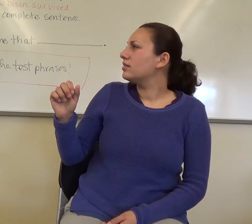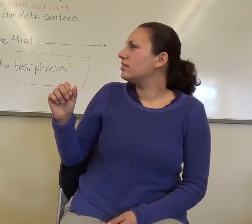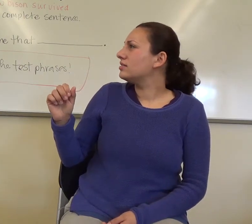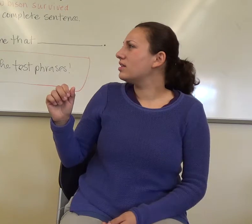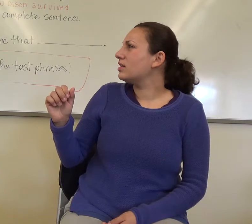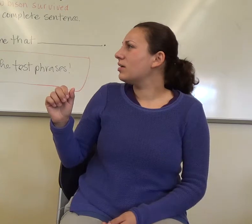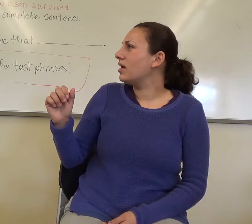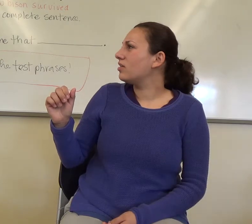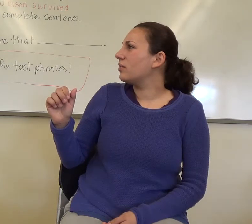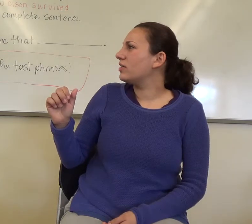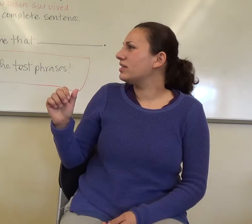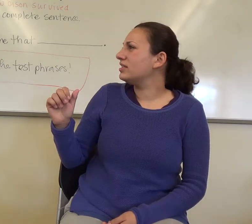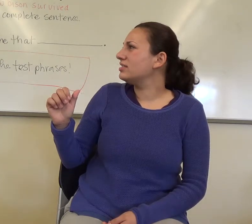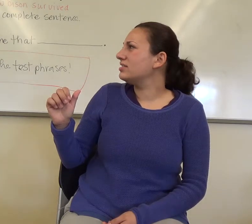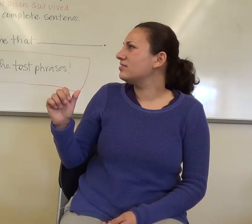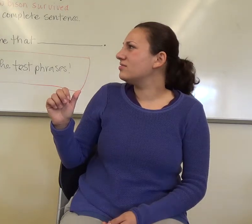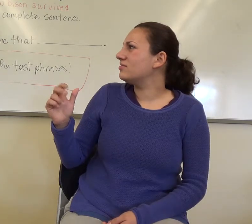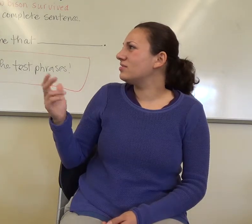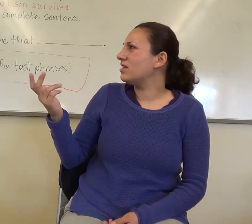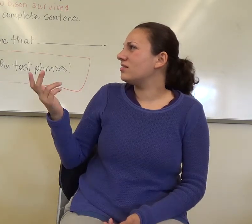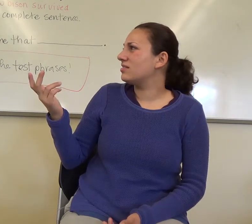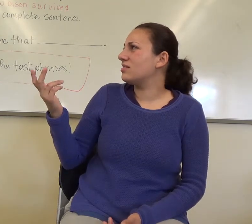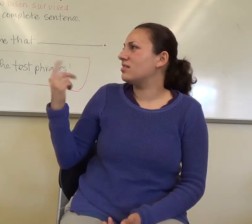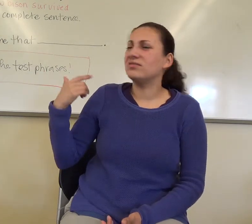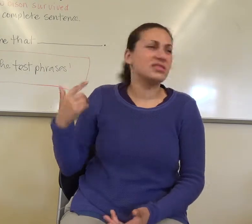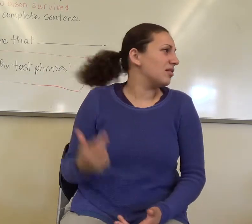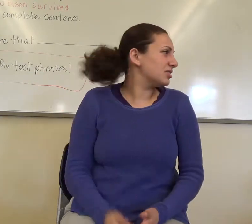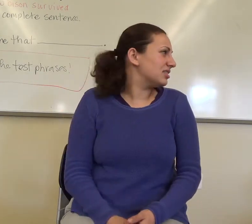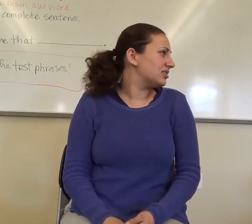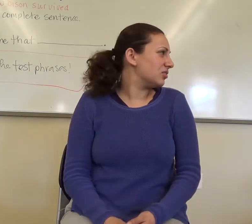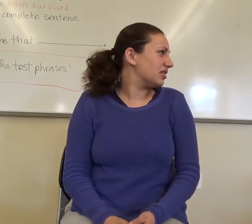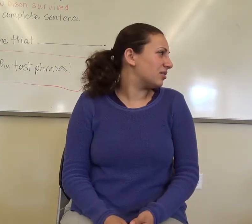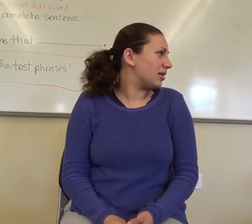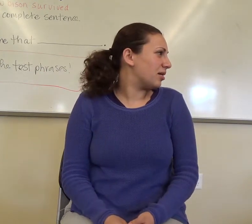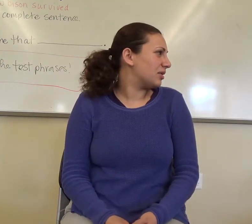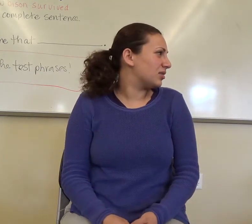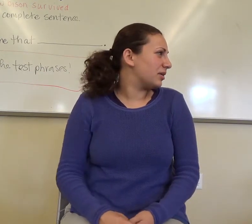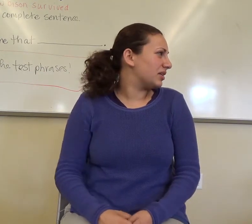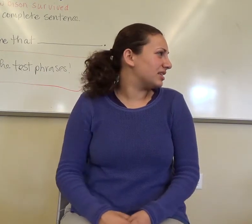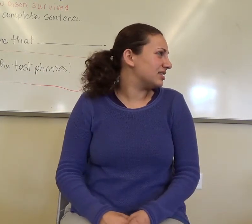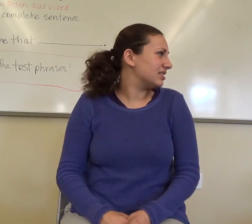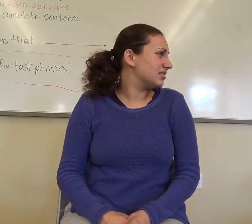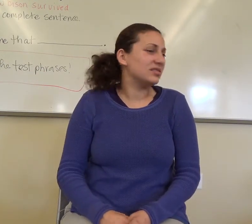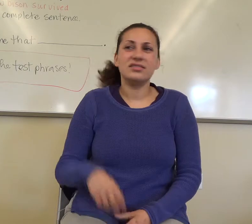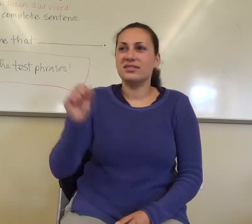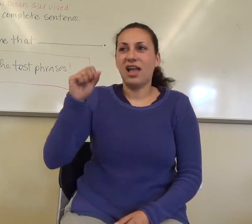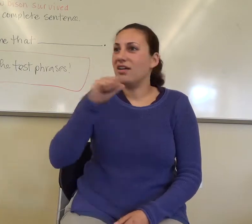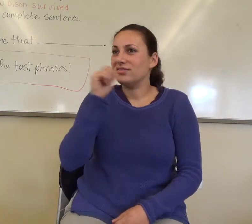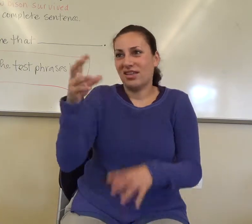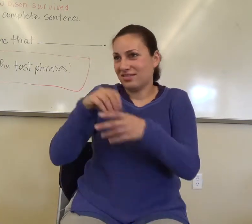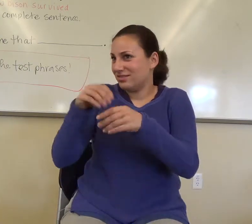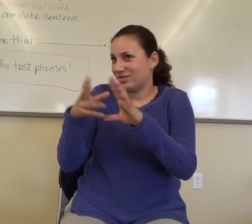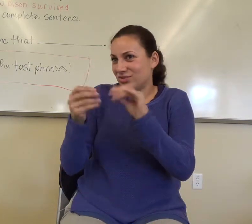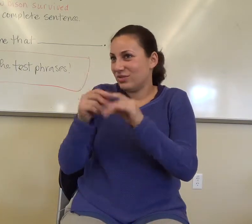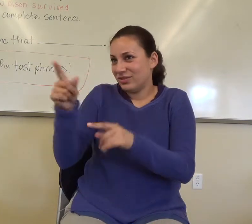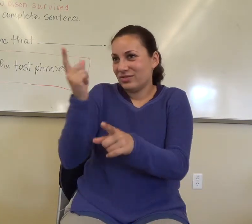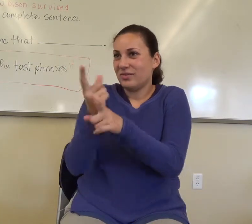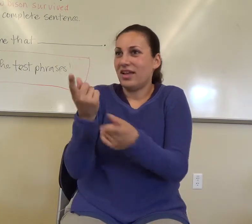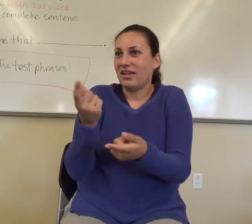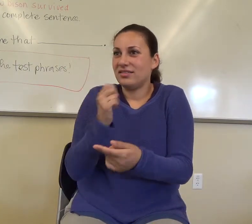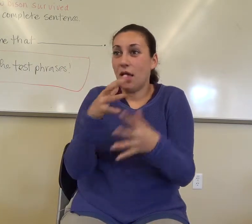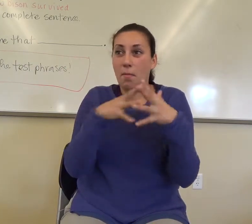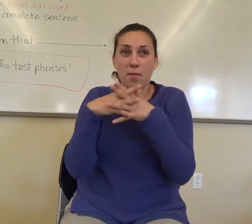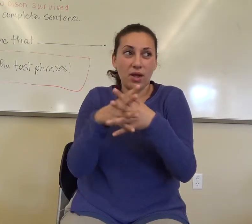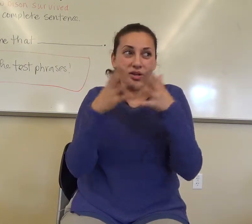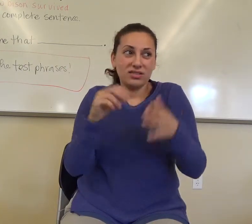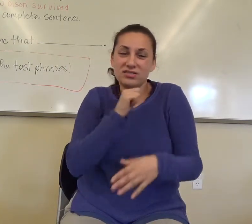It's talking about how Americans, that wasn't the story about the Americans. Yeah. That isn't mentioned at all.